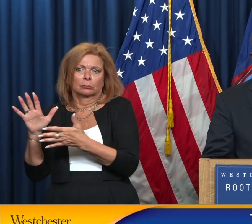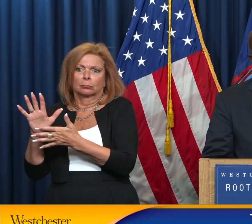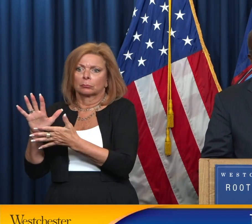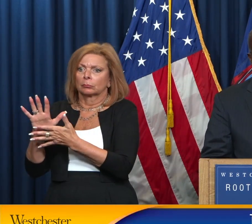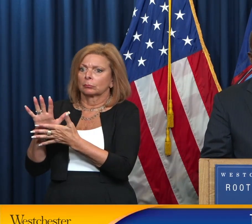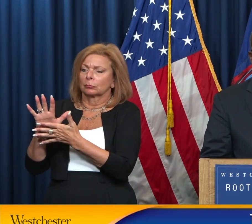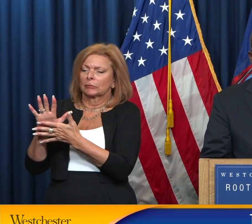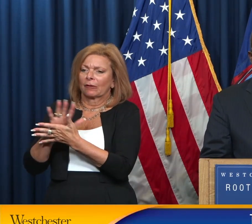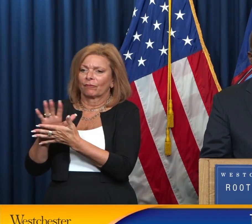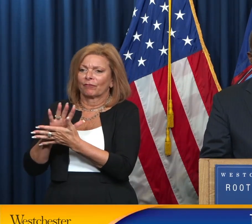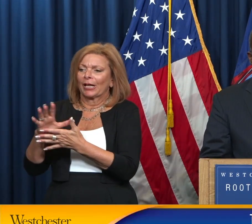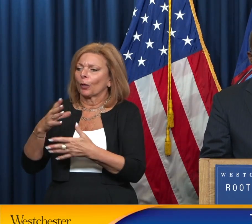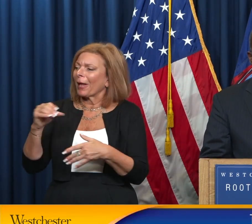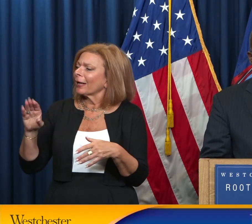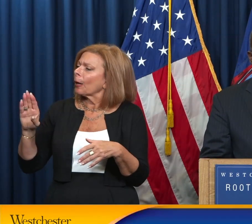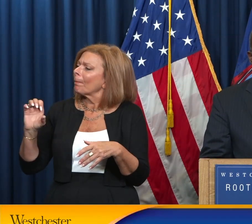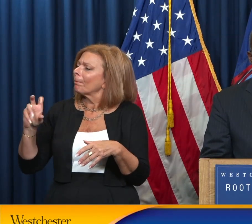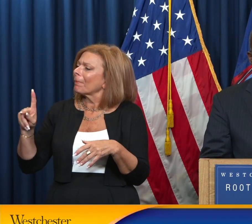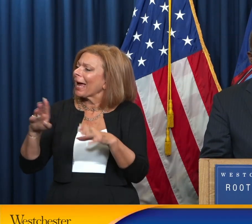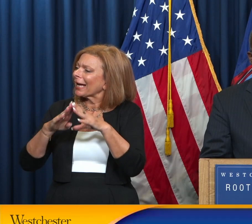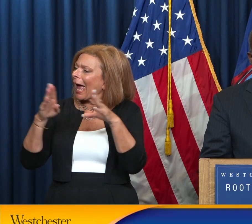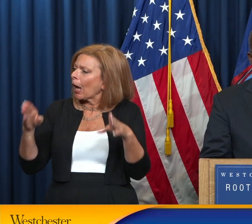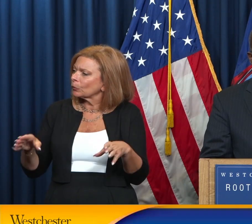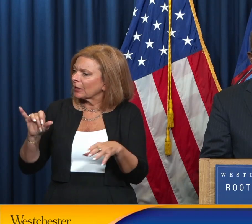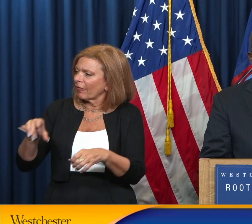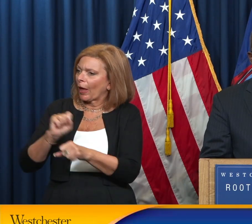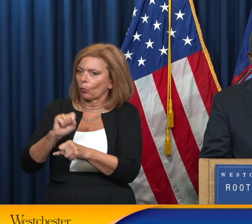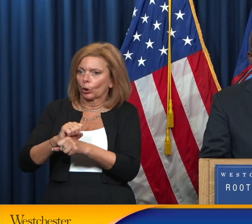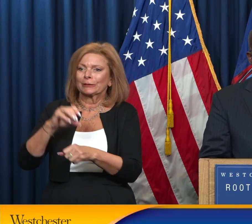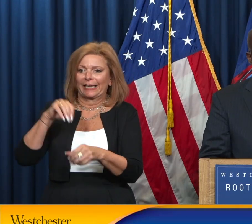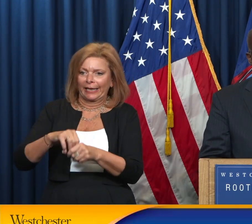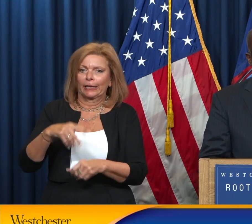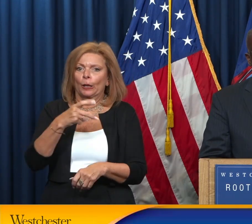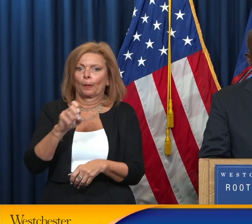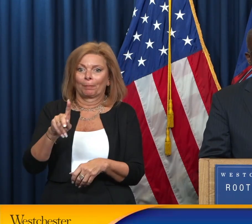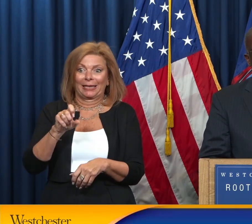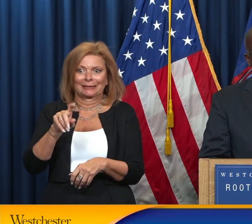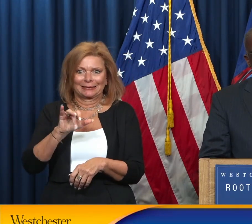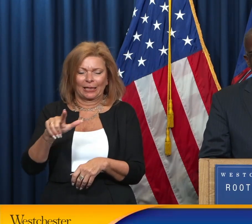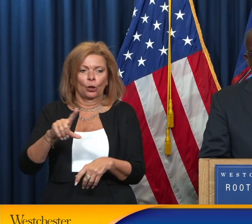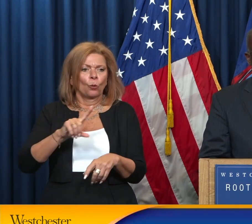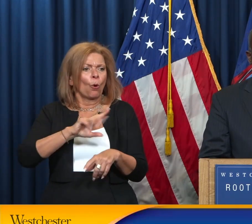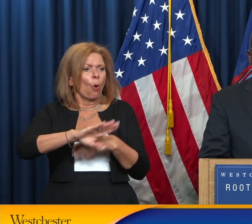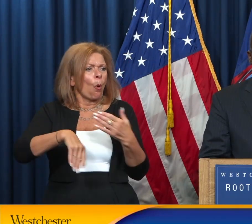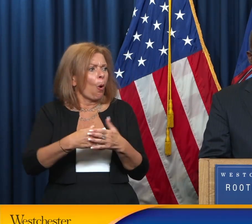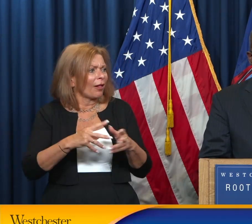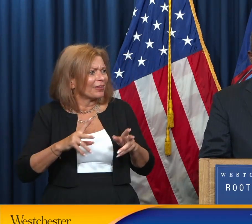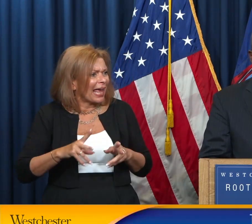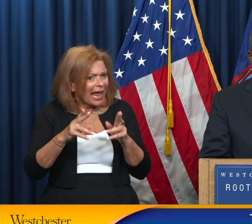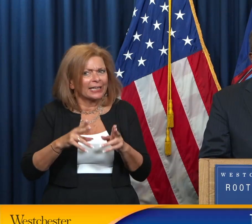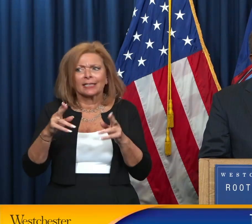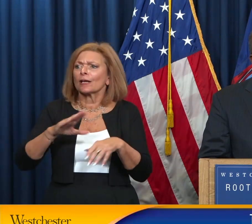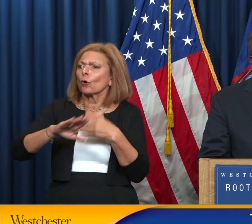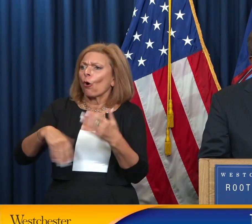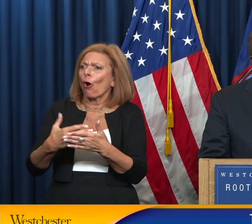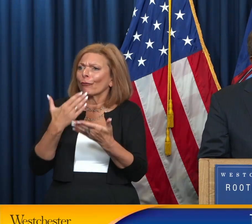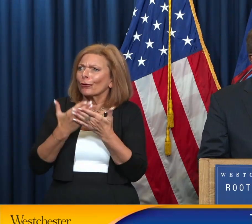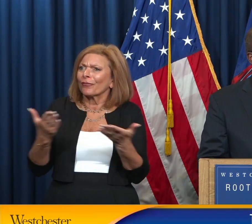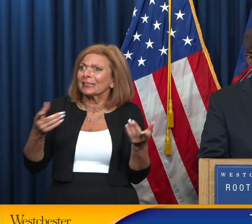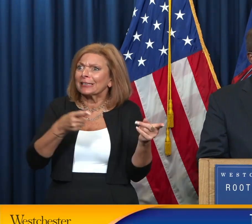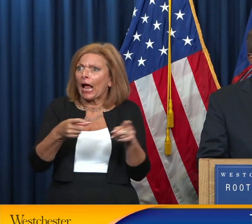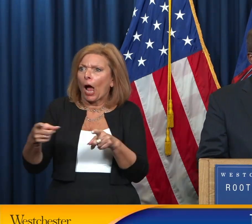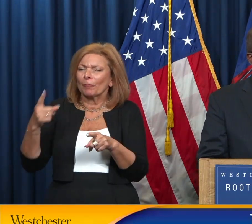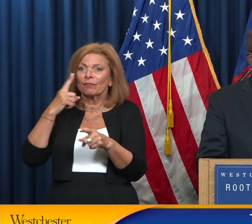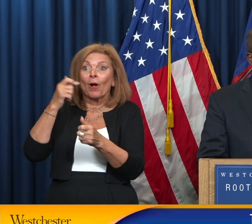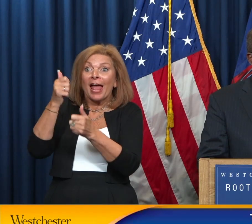back house work that happens in the city of Peekskill where all of that editing and all the other good things that happen for